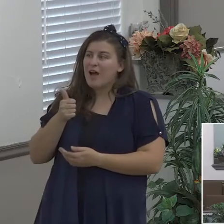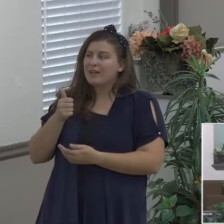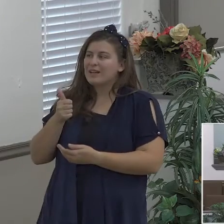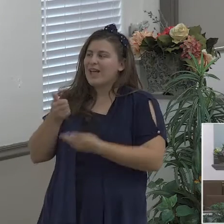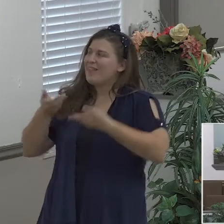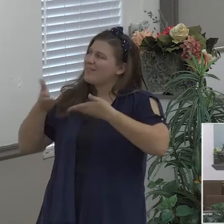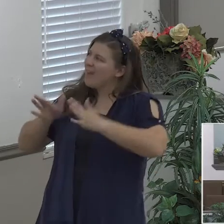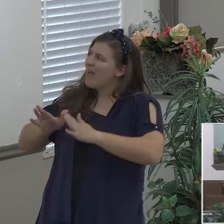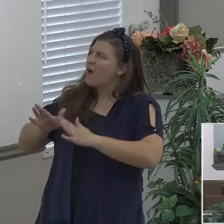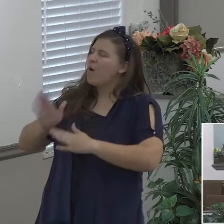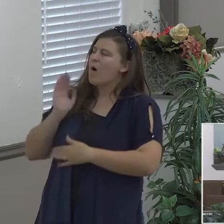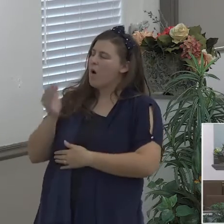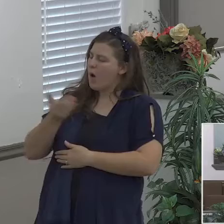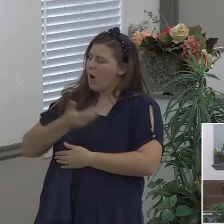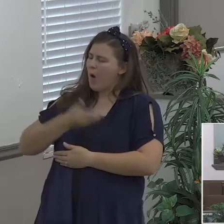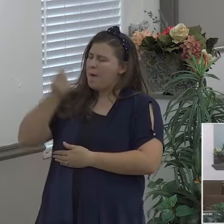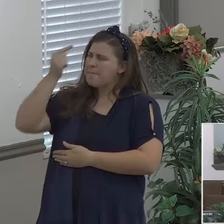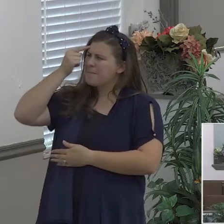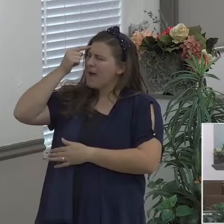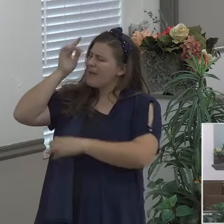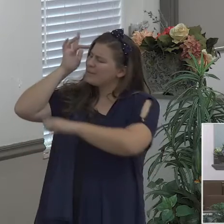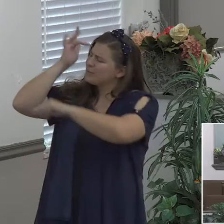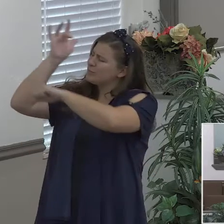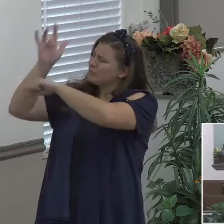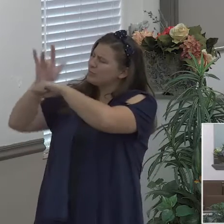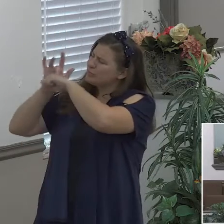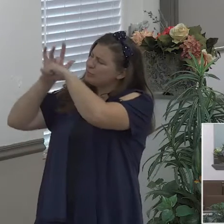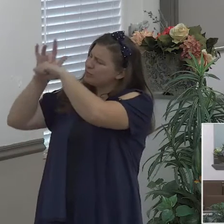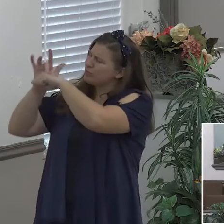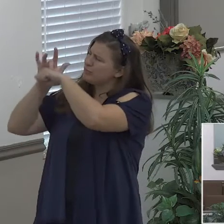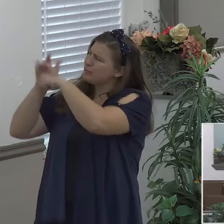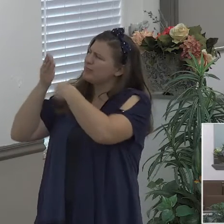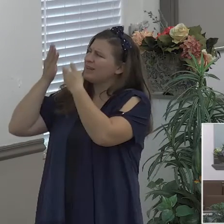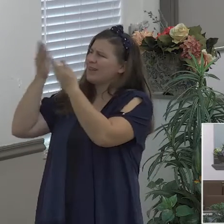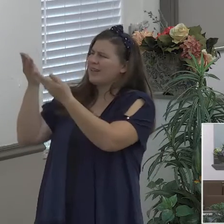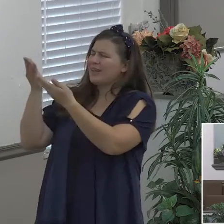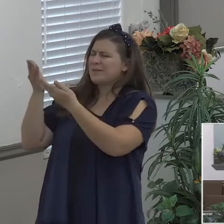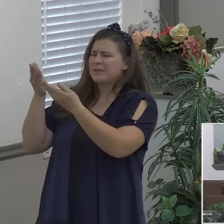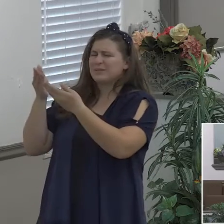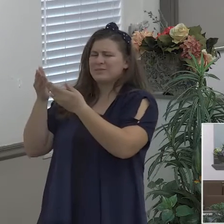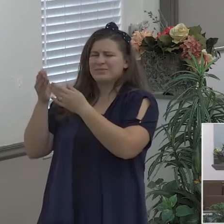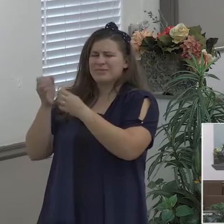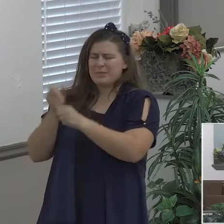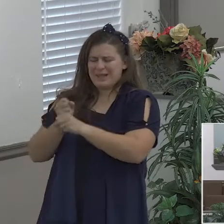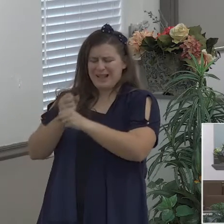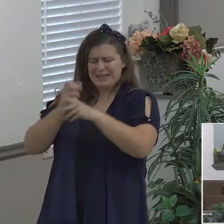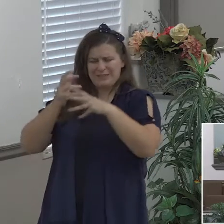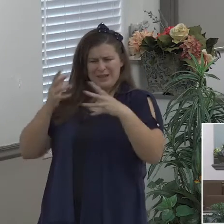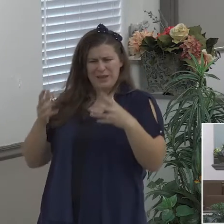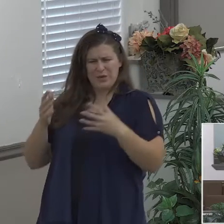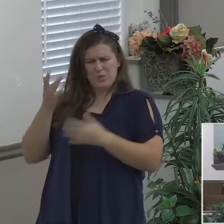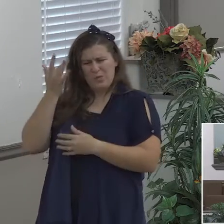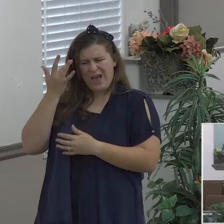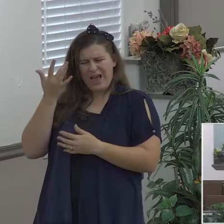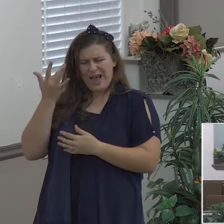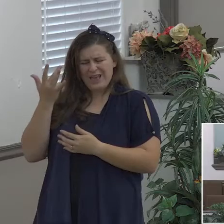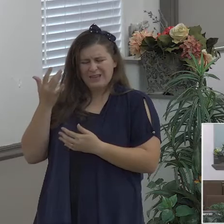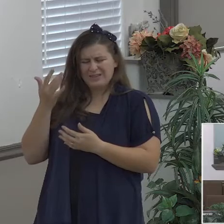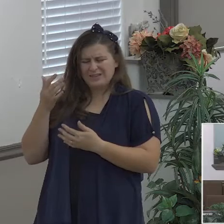really mean let me let me just help you with that a little bit because sometimes we read these things whose mind is stayed upon thee